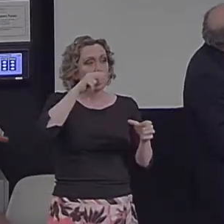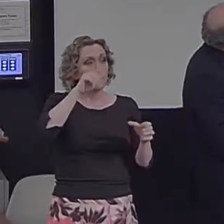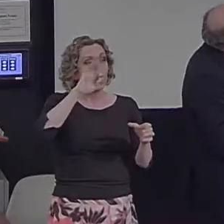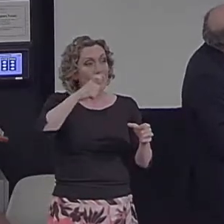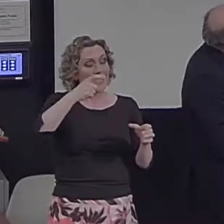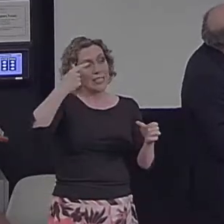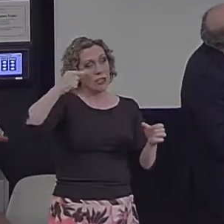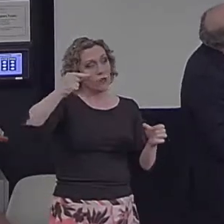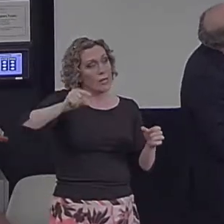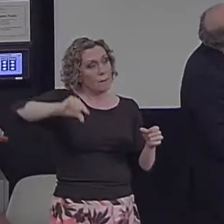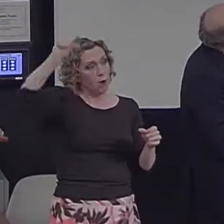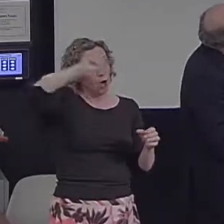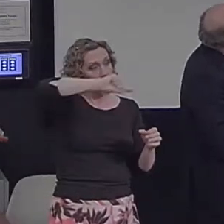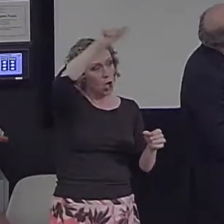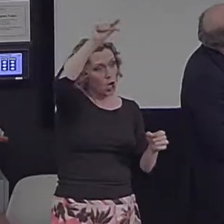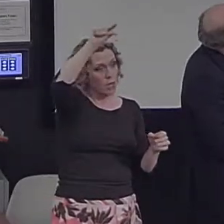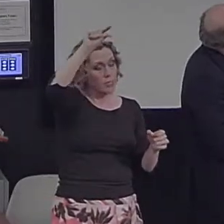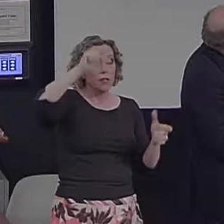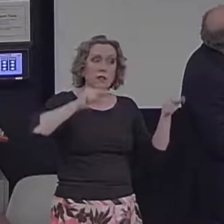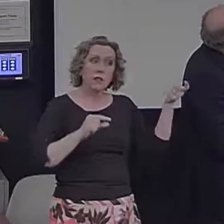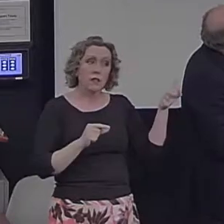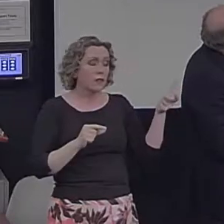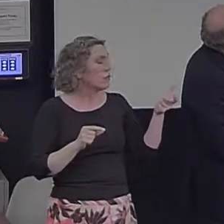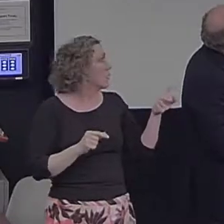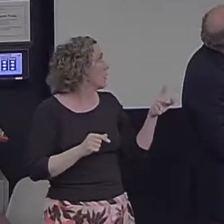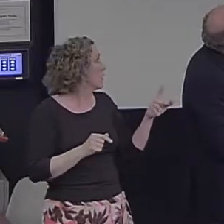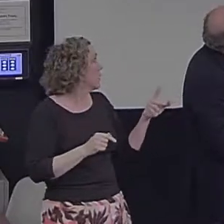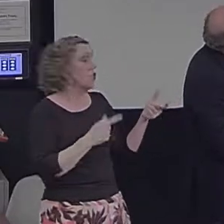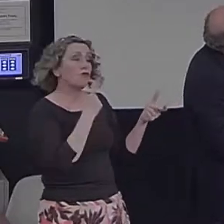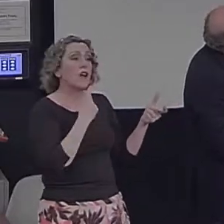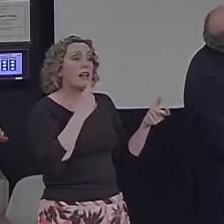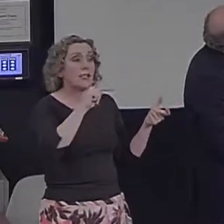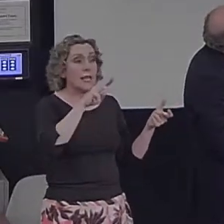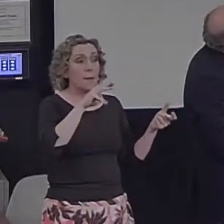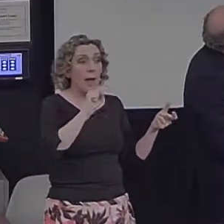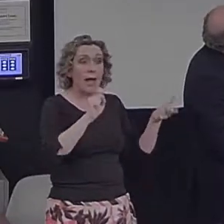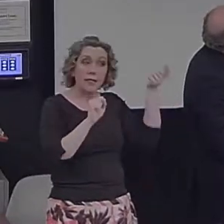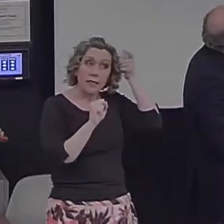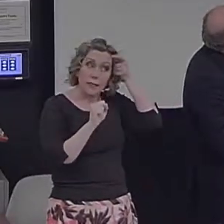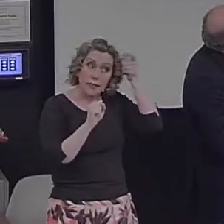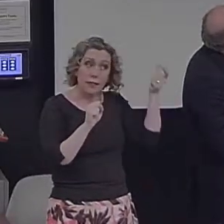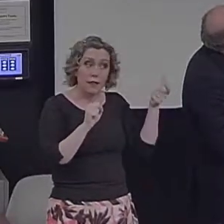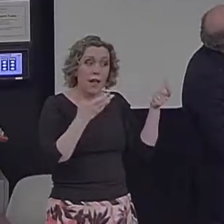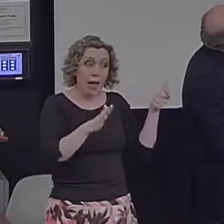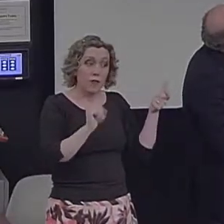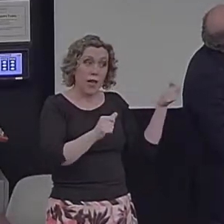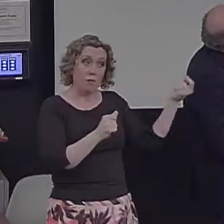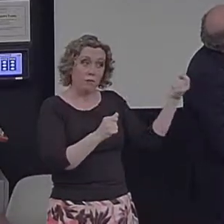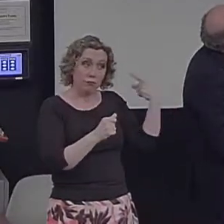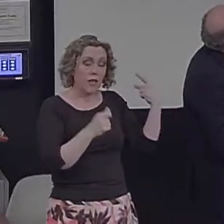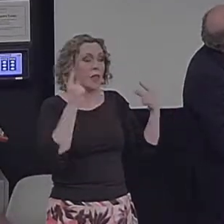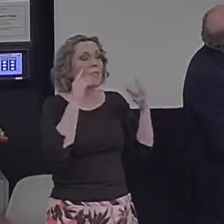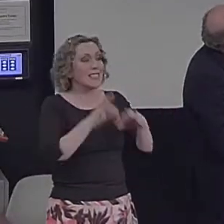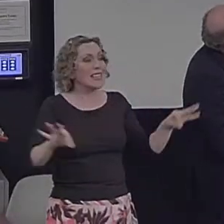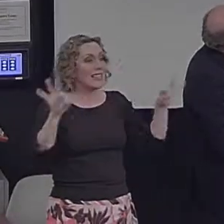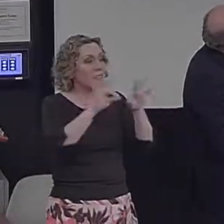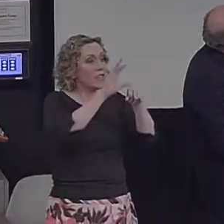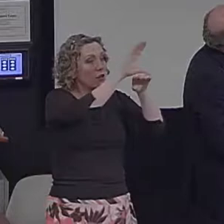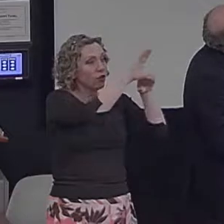after application of TMS, there's a significant reduction in internal details, both